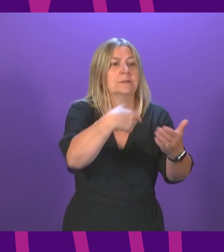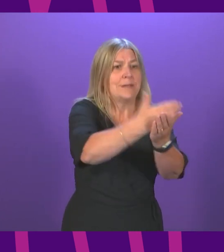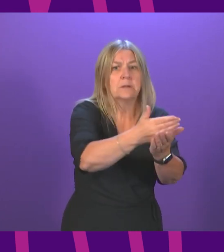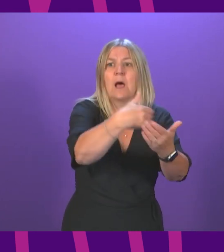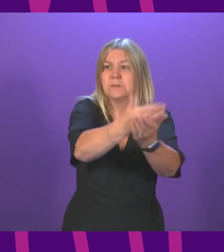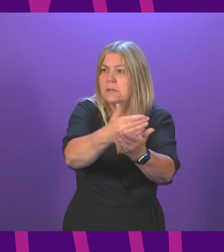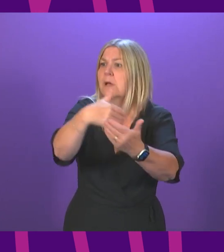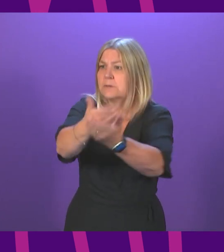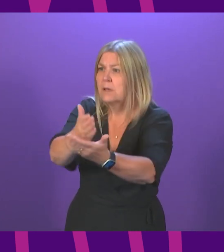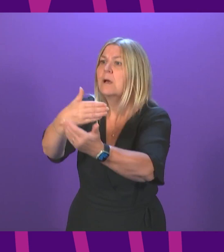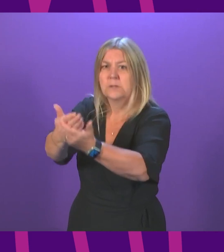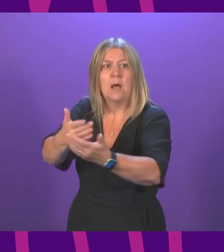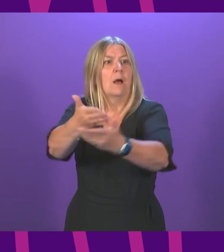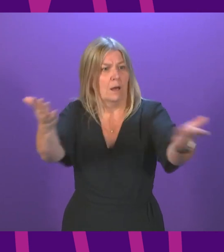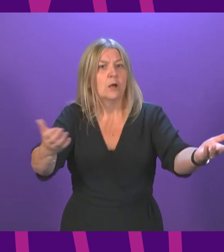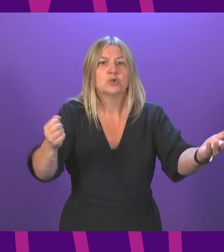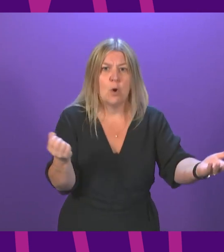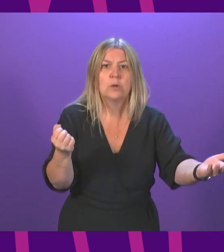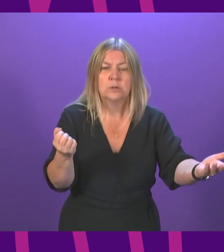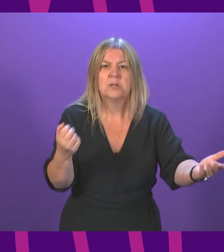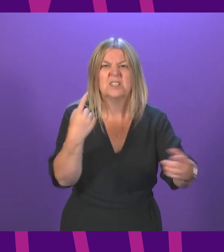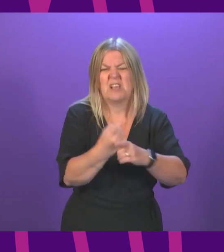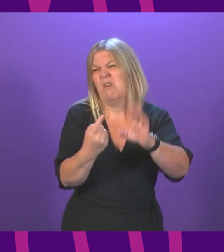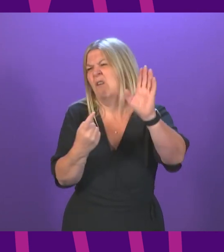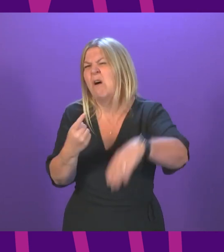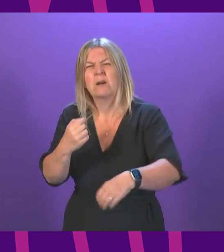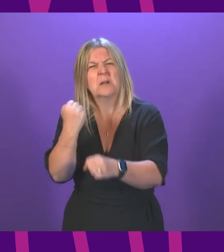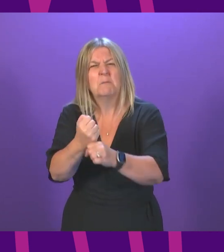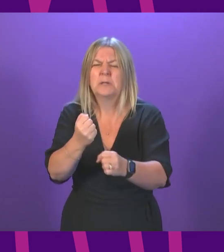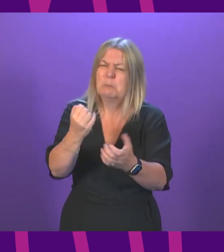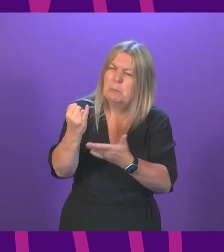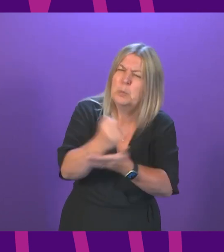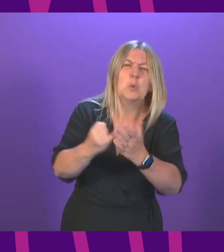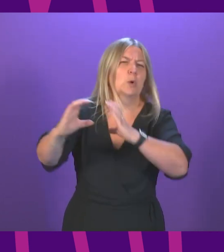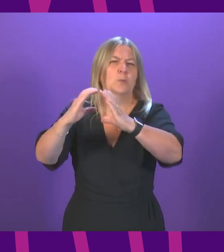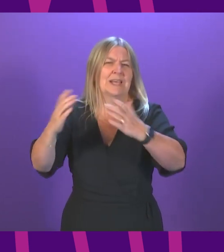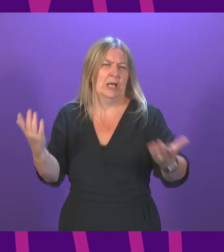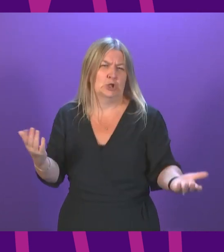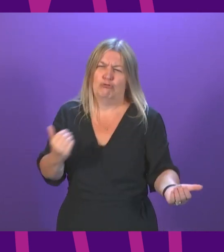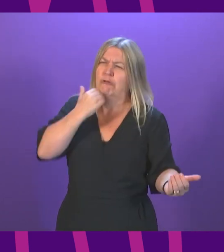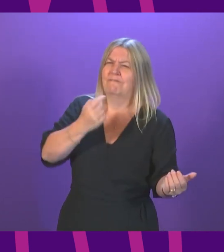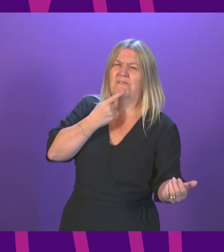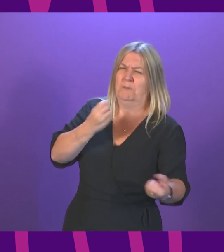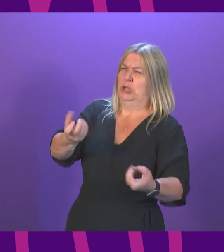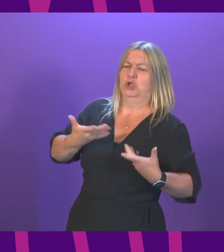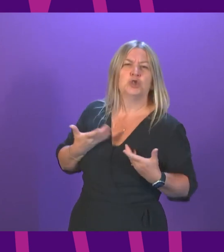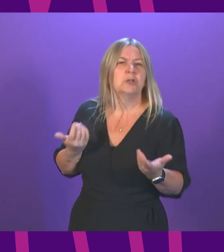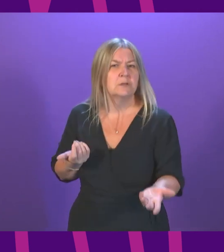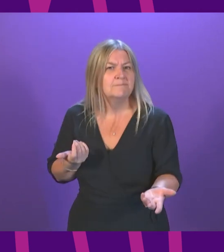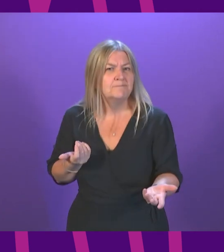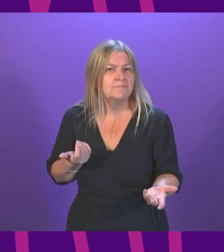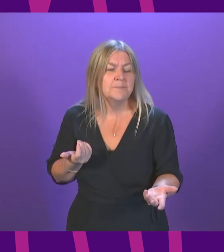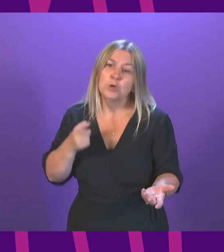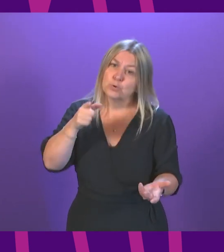out publicly about the government's poor communication and inconsistent decision making. The government's current approach is not working for this stage of the pandemic,